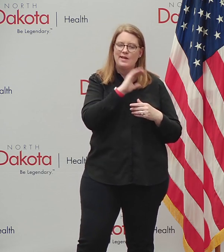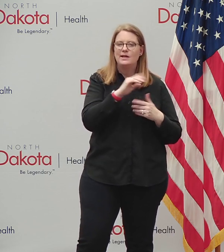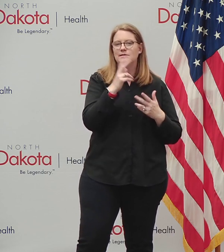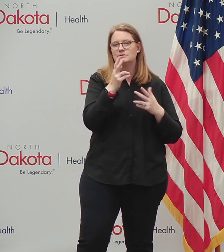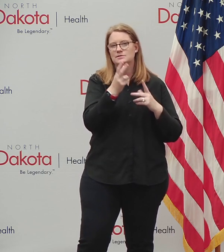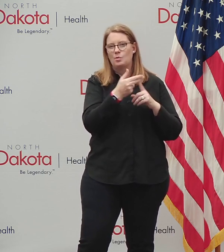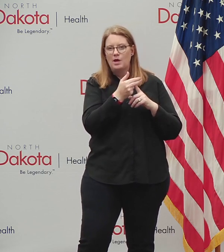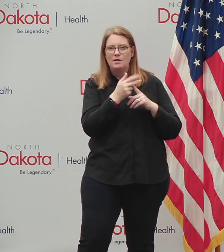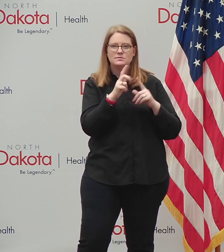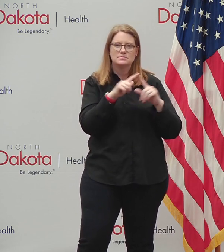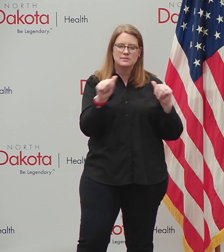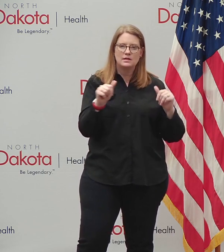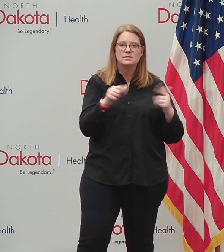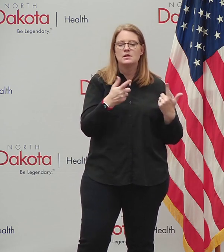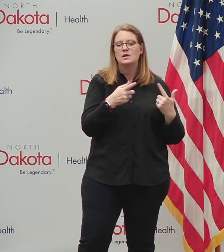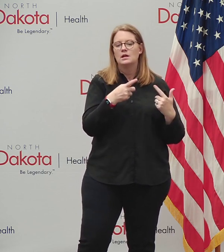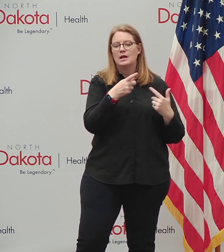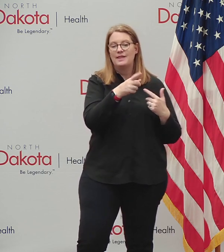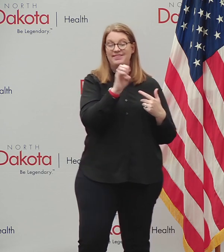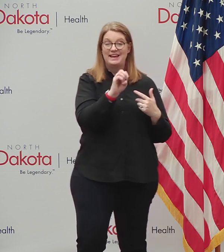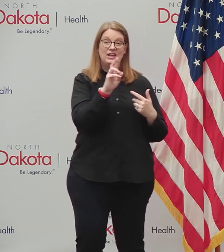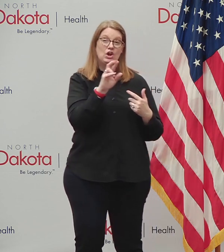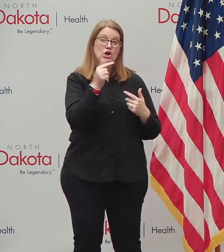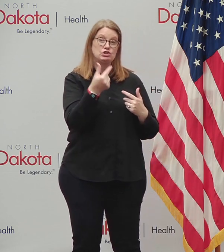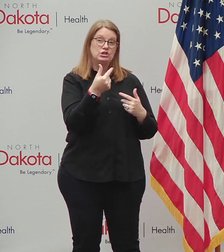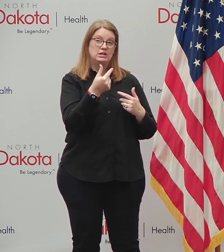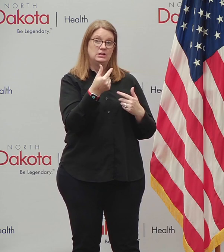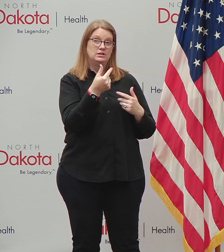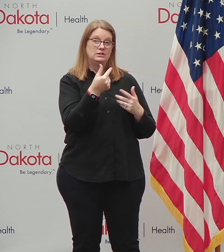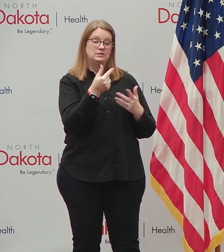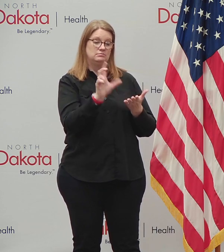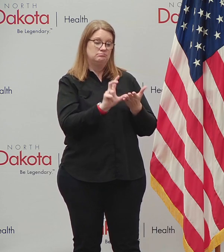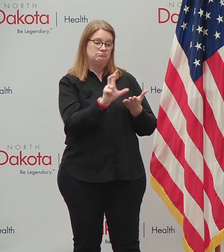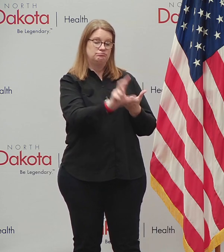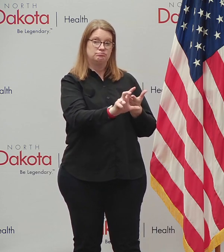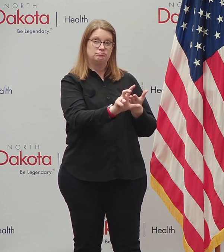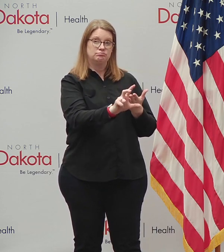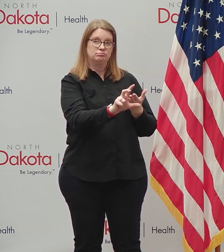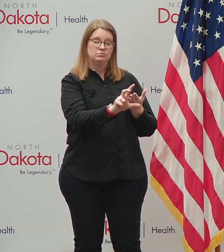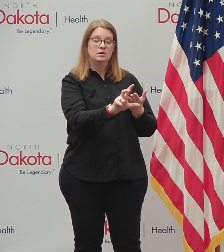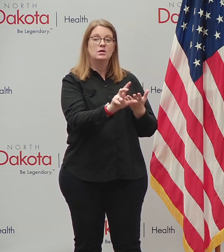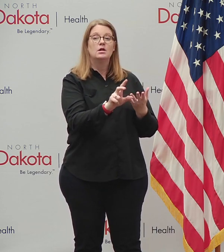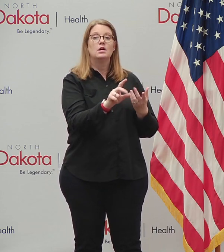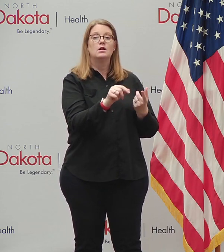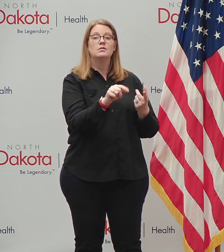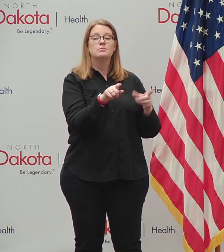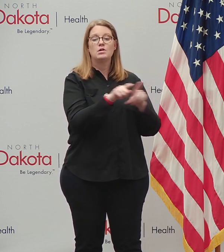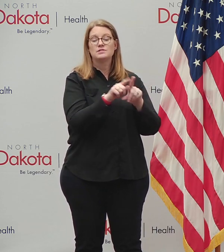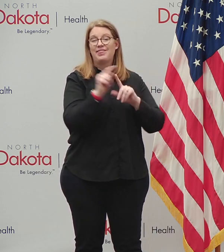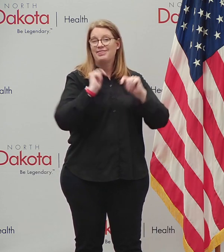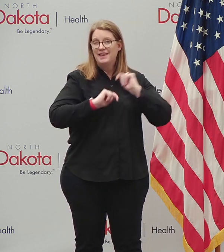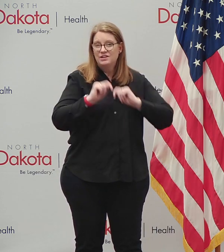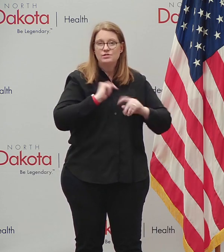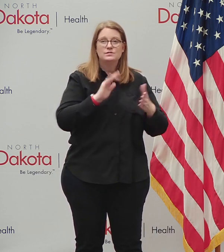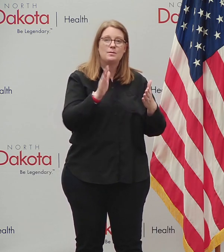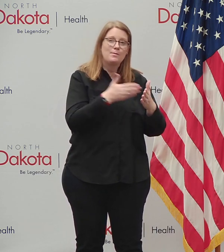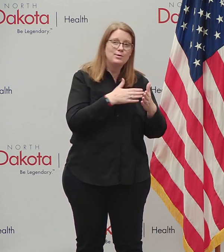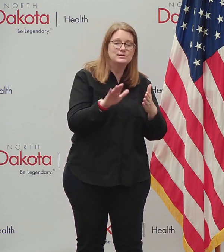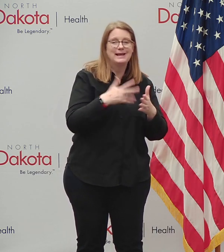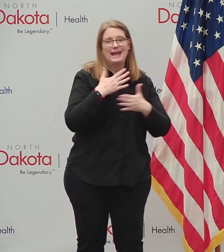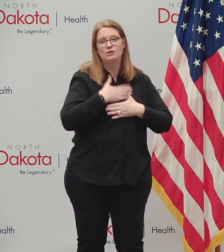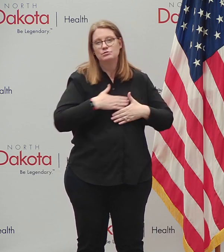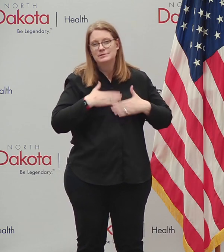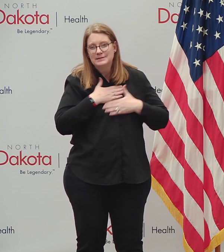others. And the hospitality ERGs will focus on, also can focus on theaters, music, drama, and entertainment